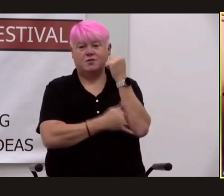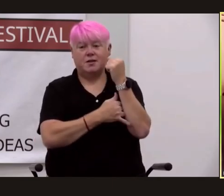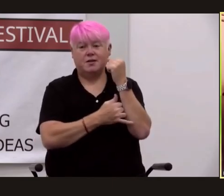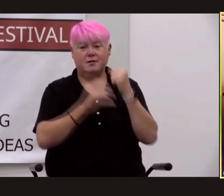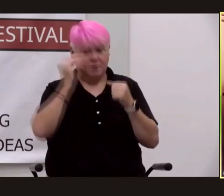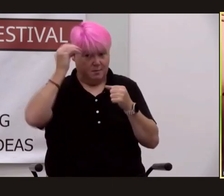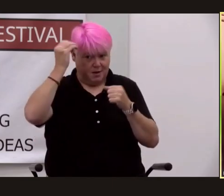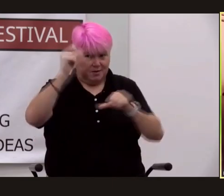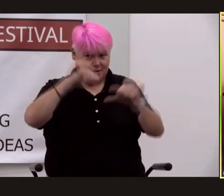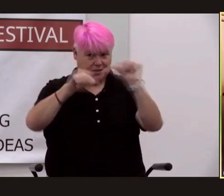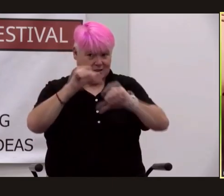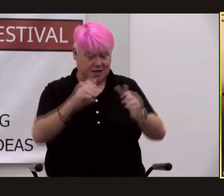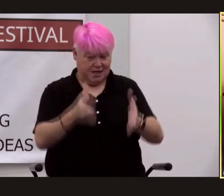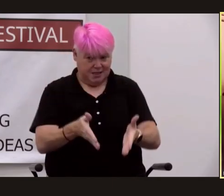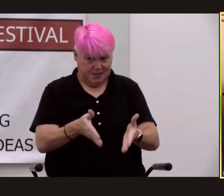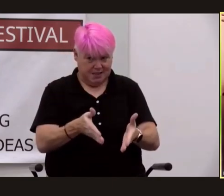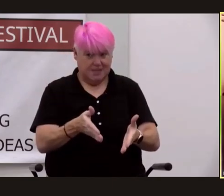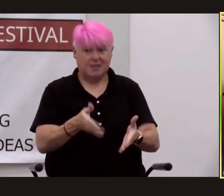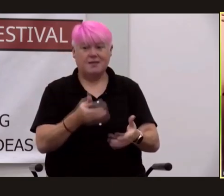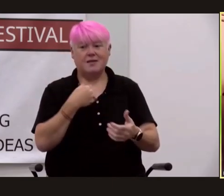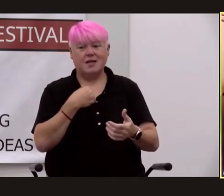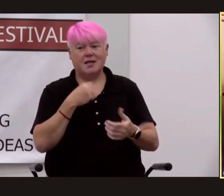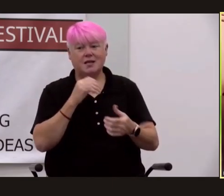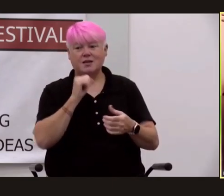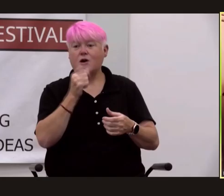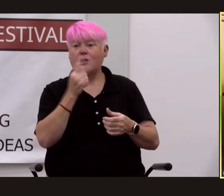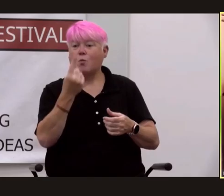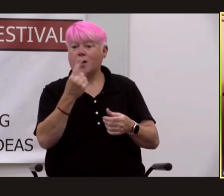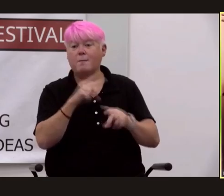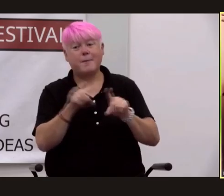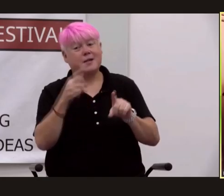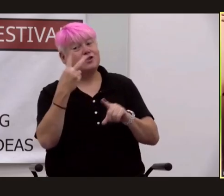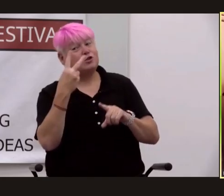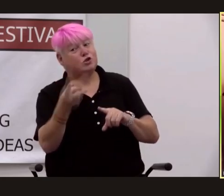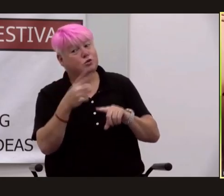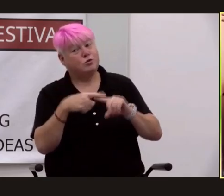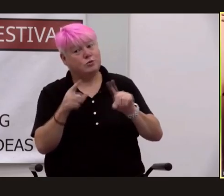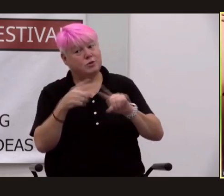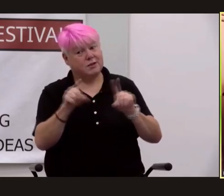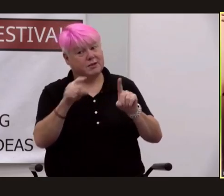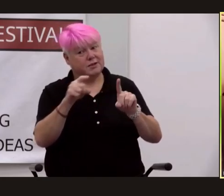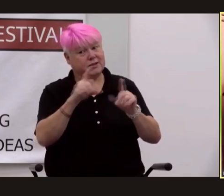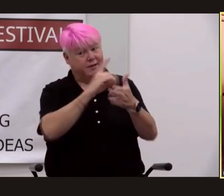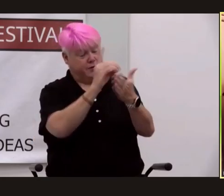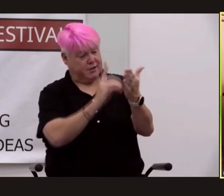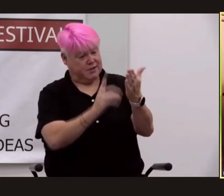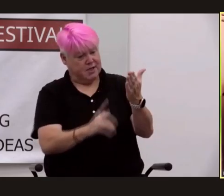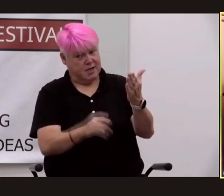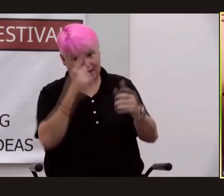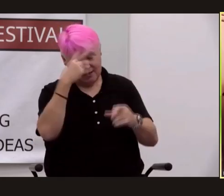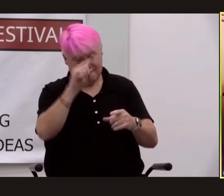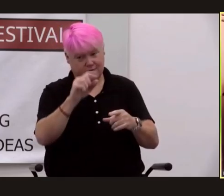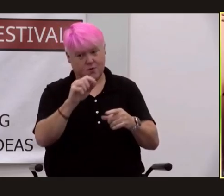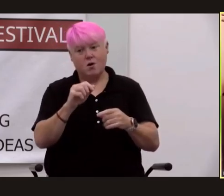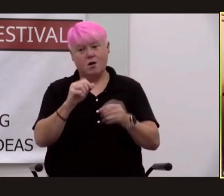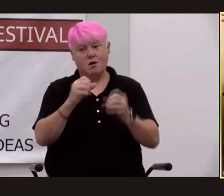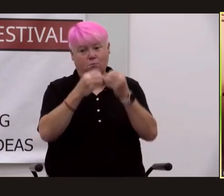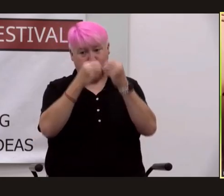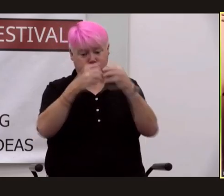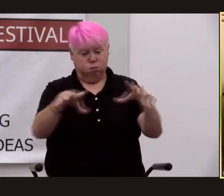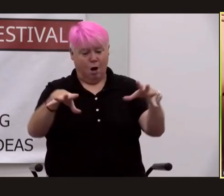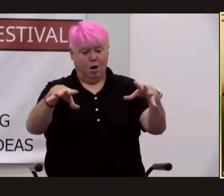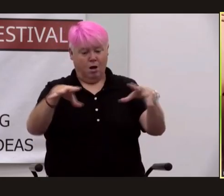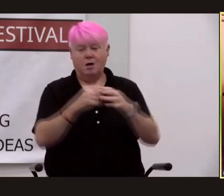and they had not one but two different designs for atomic bombs they were working on at los